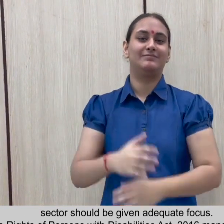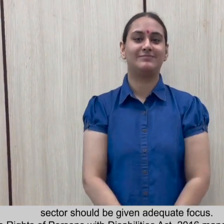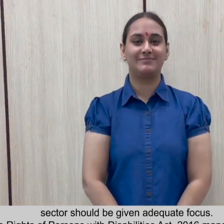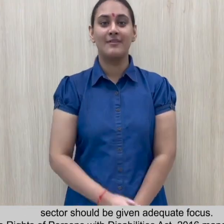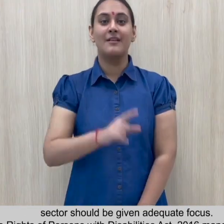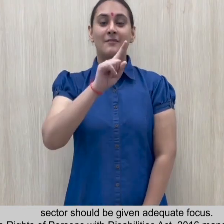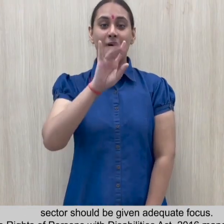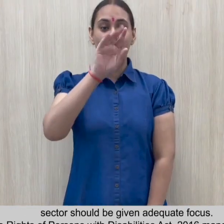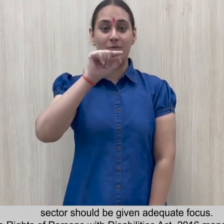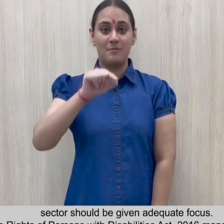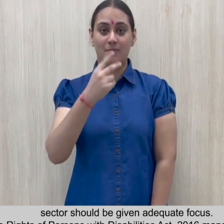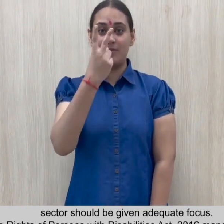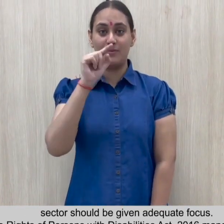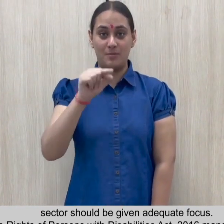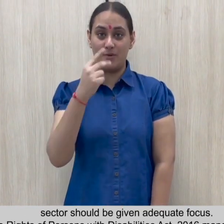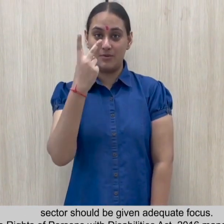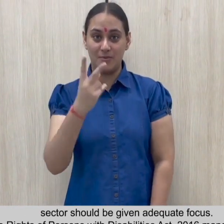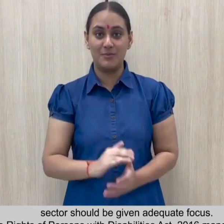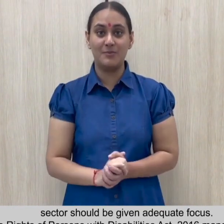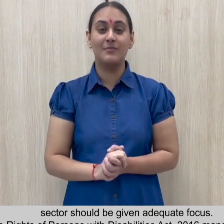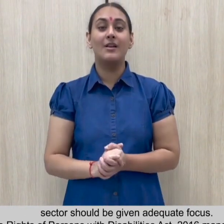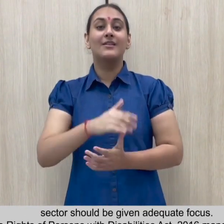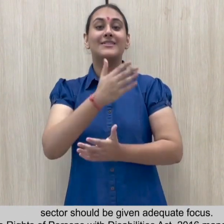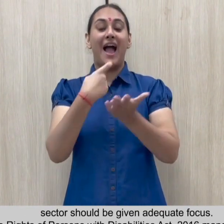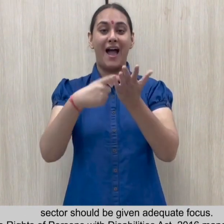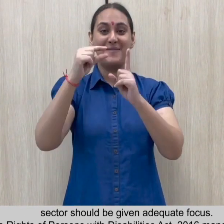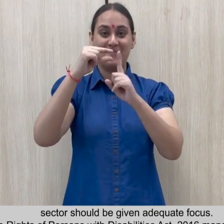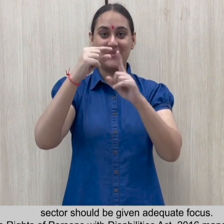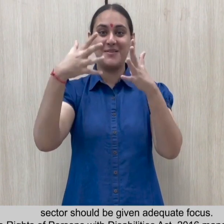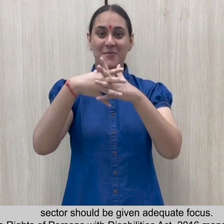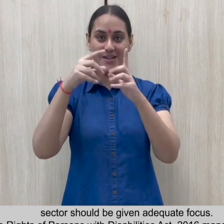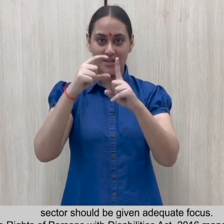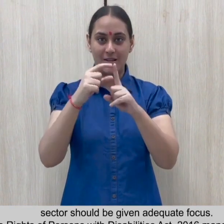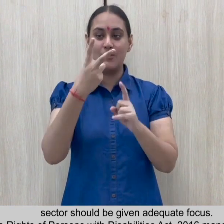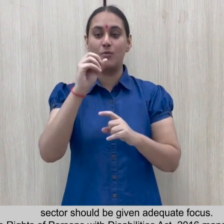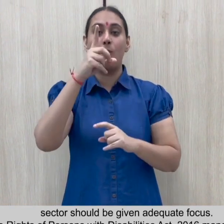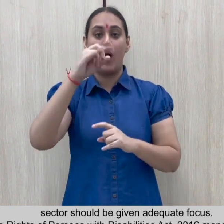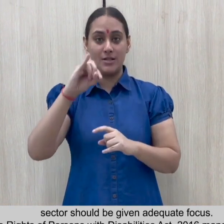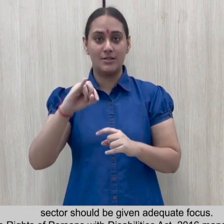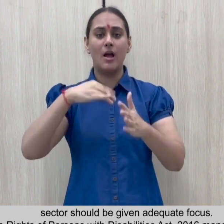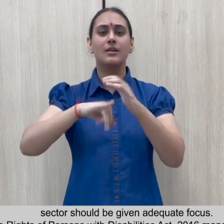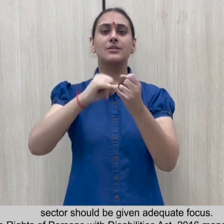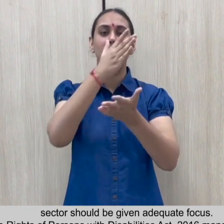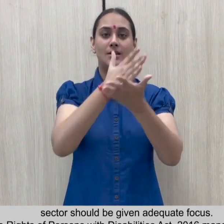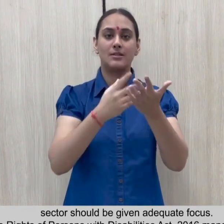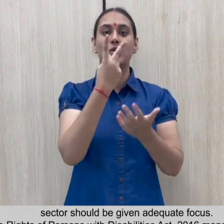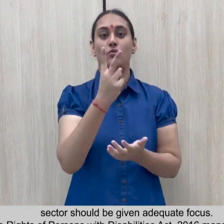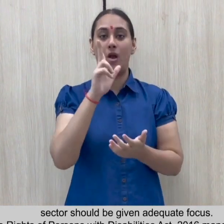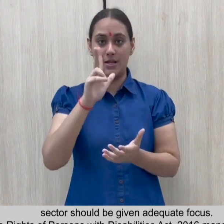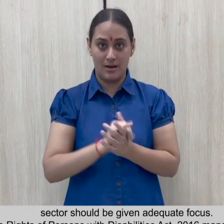14.2 Section 28 of the Rights of Persons with Disabilities Act 2016